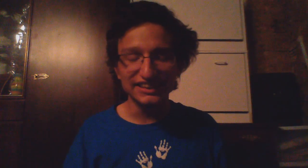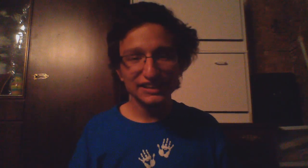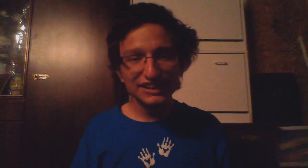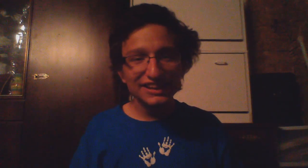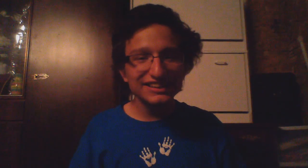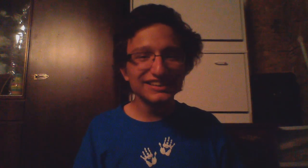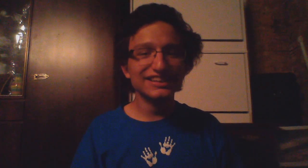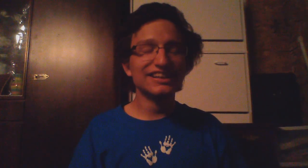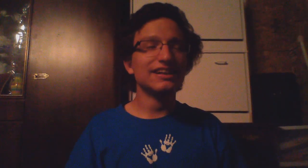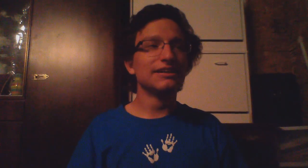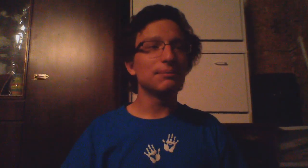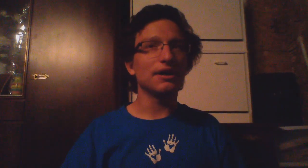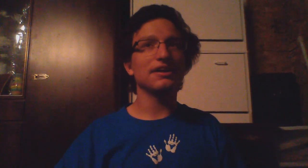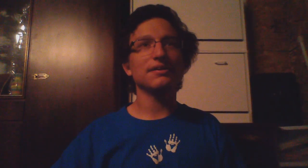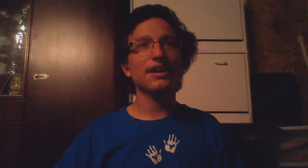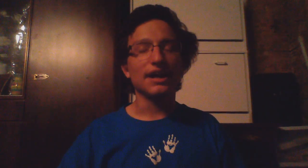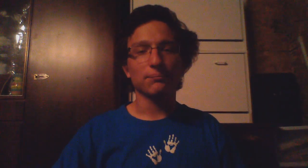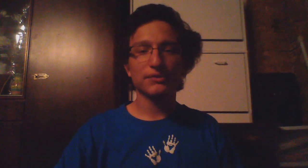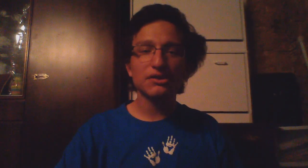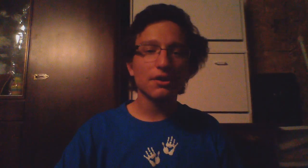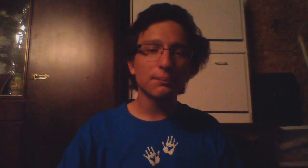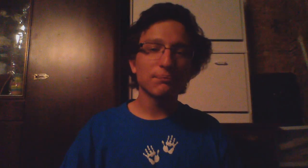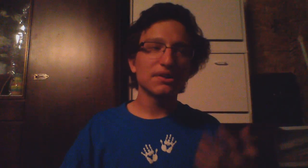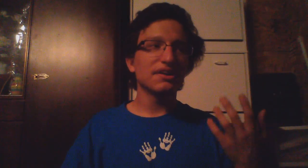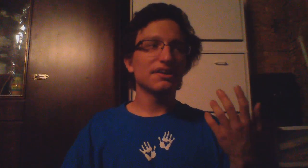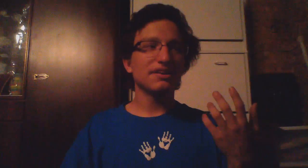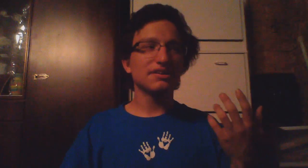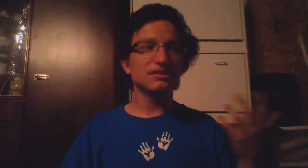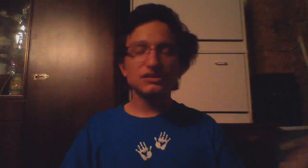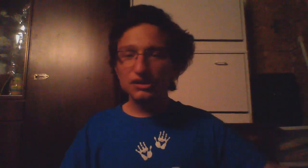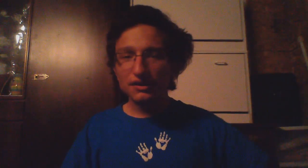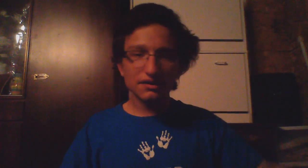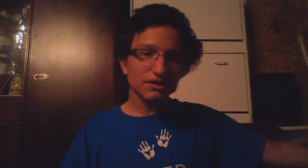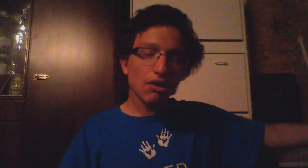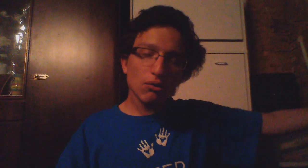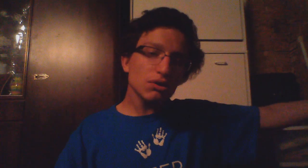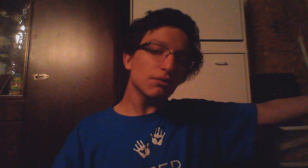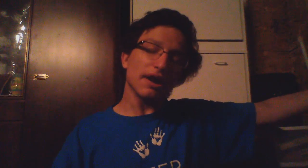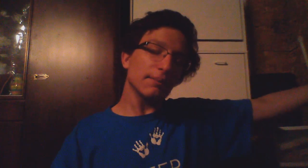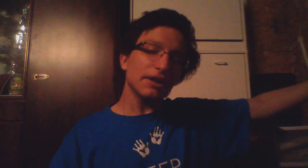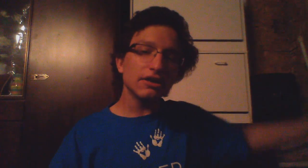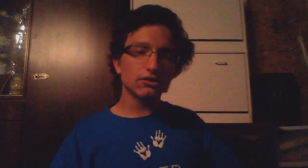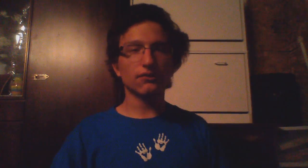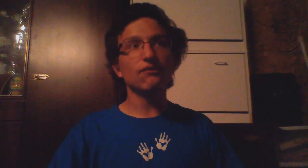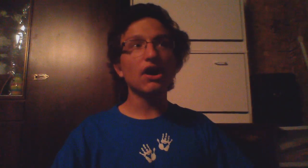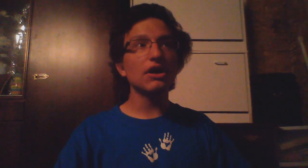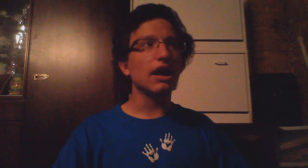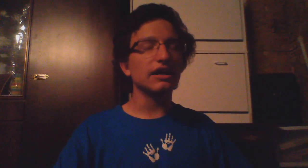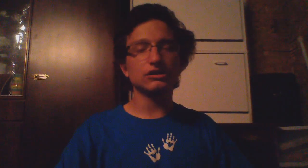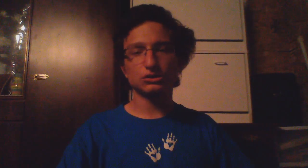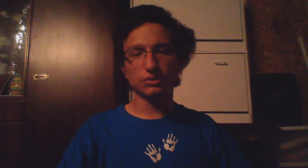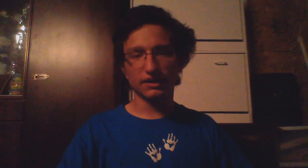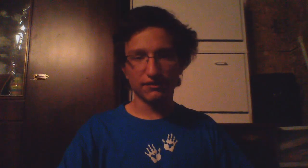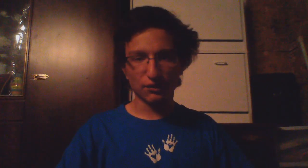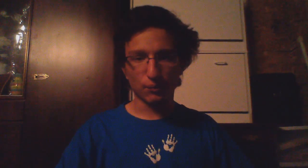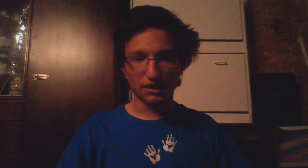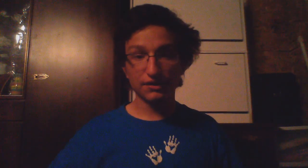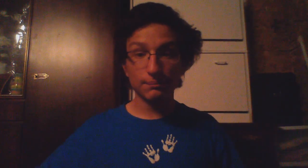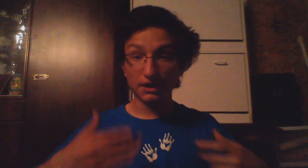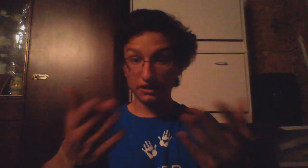but yeah so go do it I mean it's fun I enjoy every one of them like